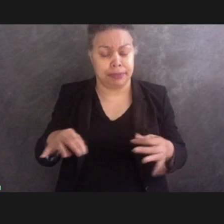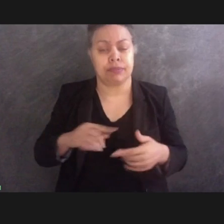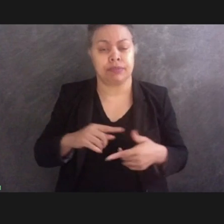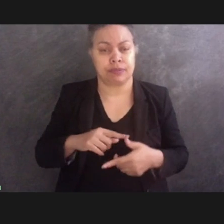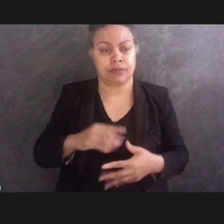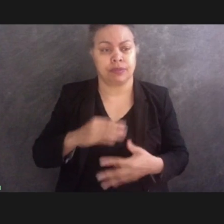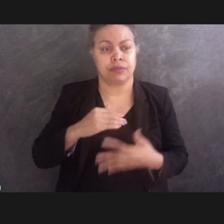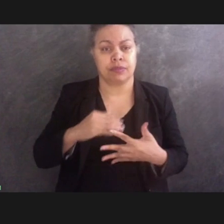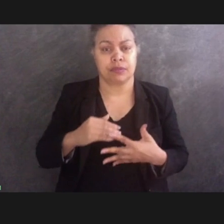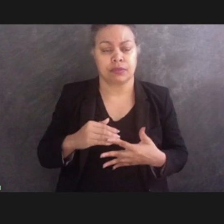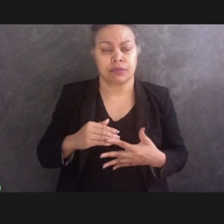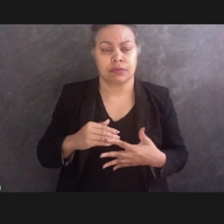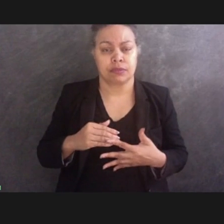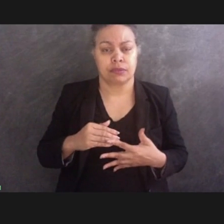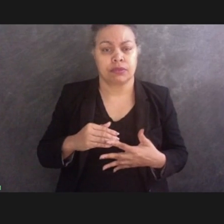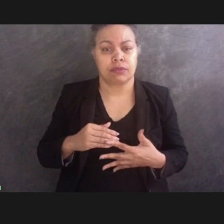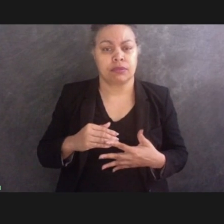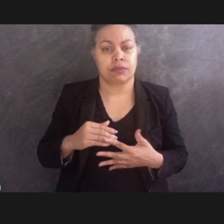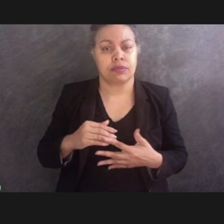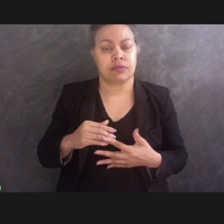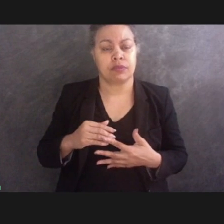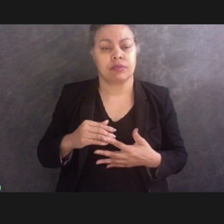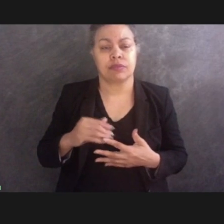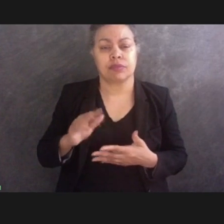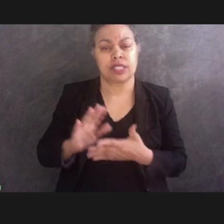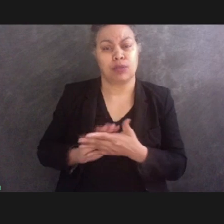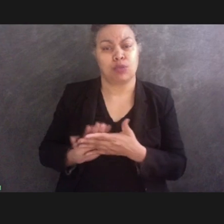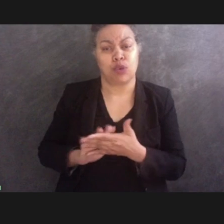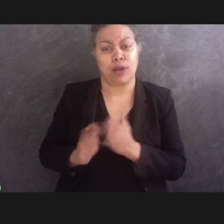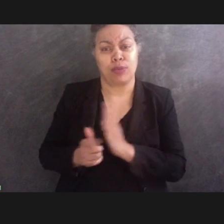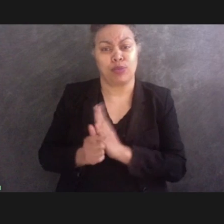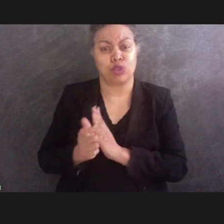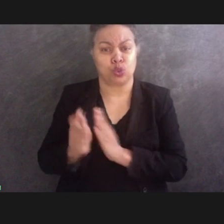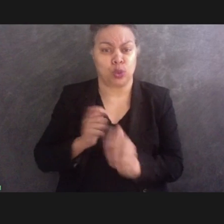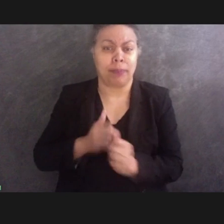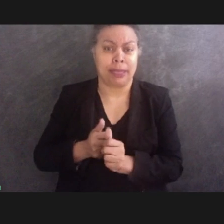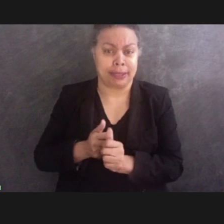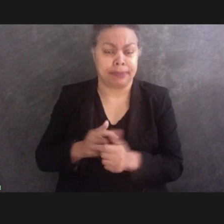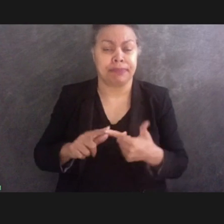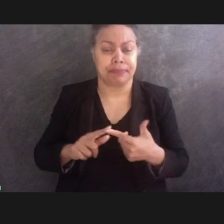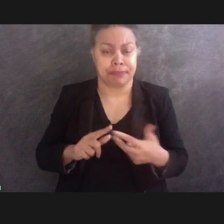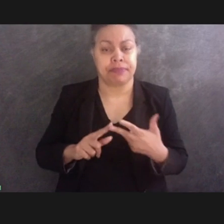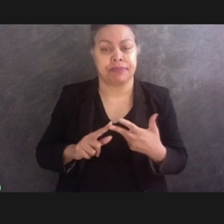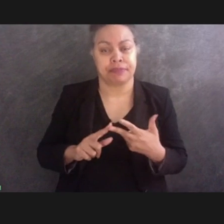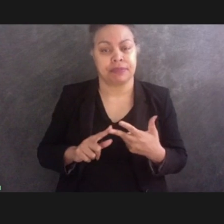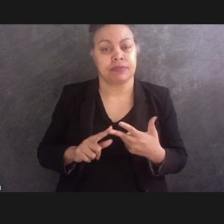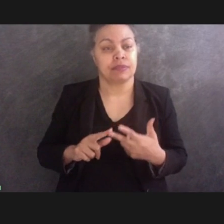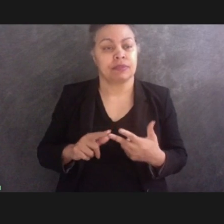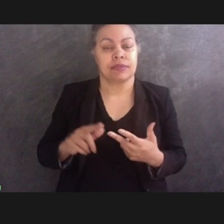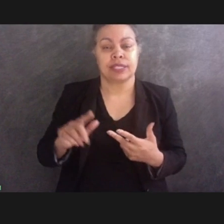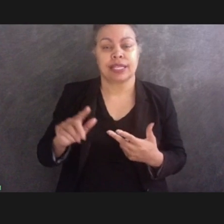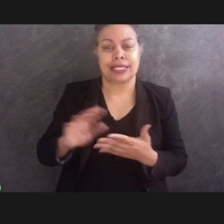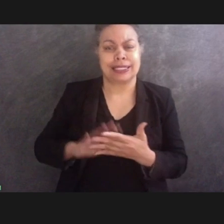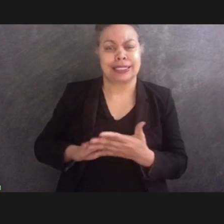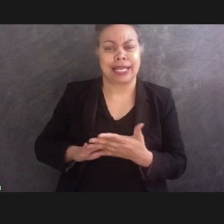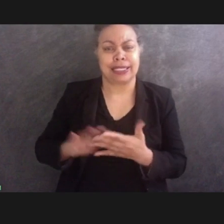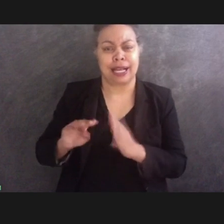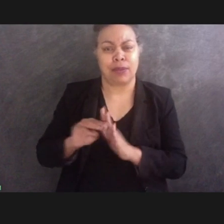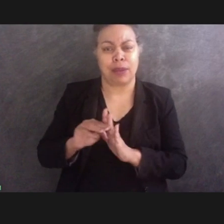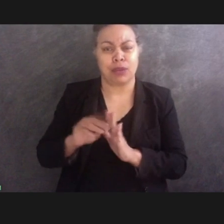Number two, updating the braille brochure. Number three, availability of tactile models of the memorial itself and the